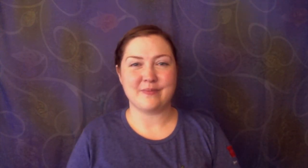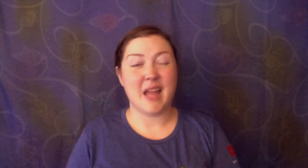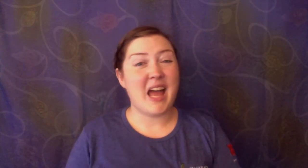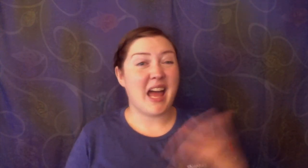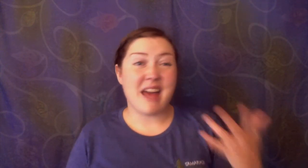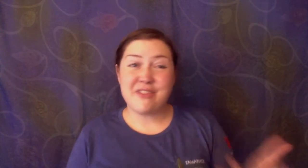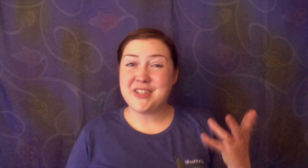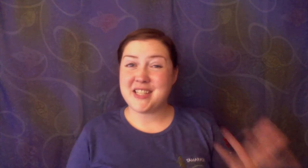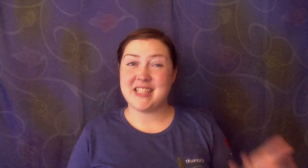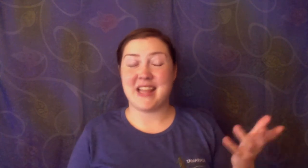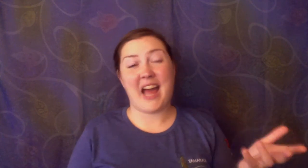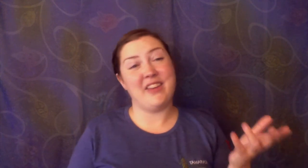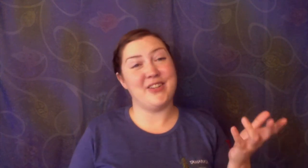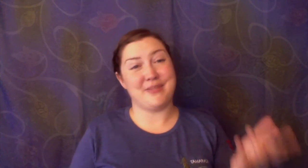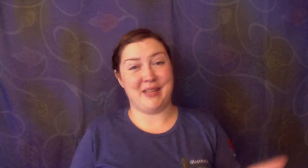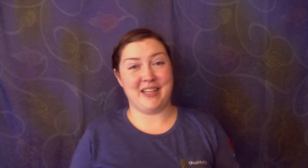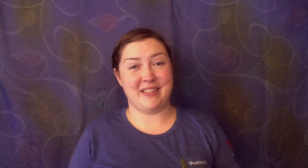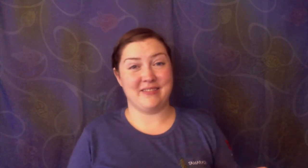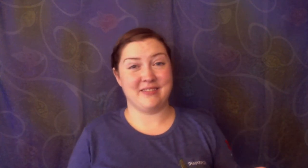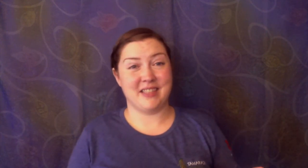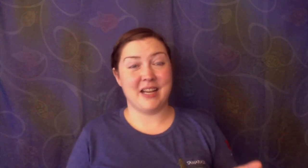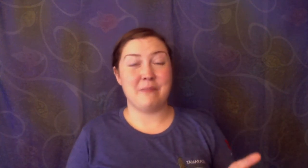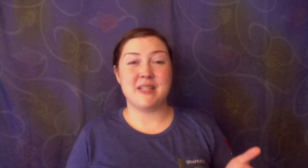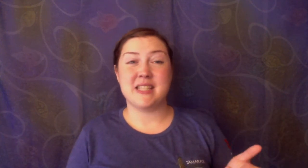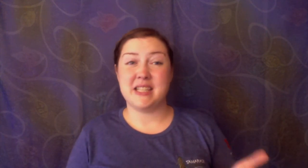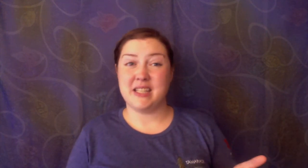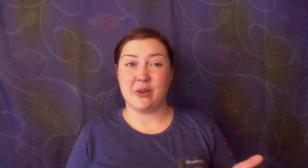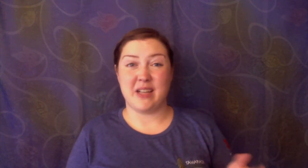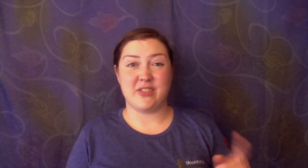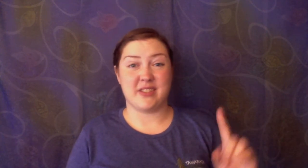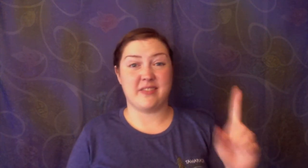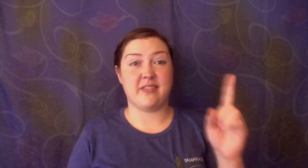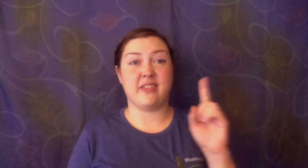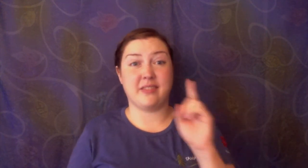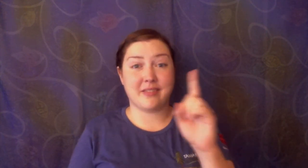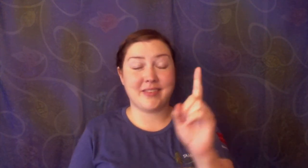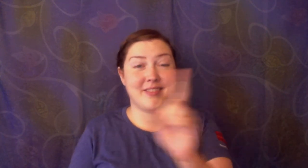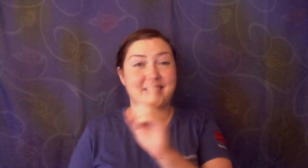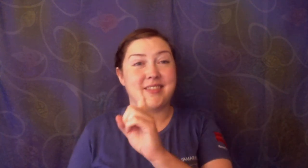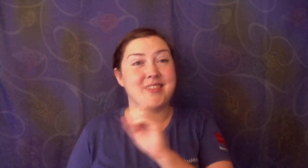Ever since that year's meeting, mosquito has just zzzzzzzzz